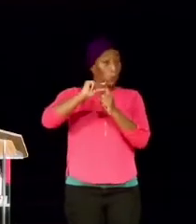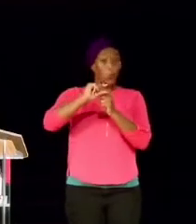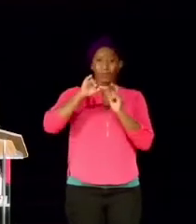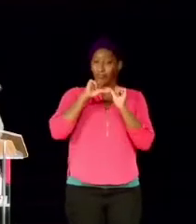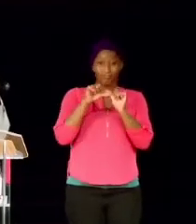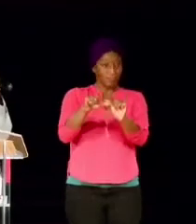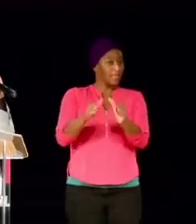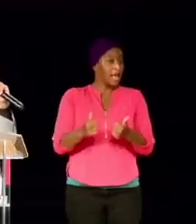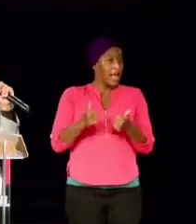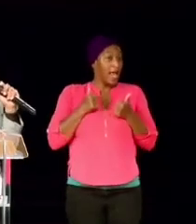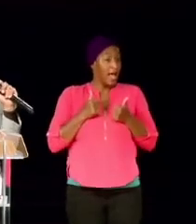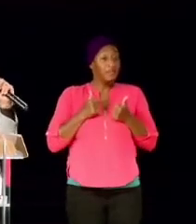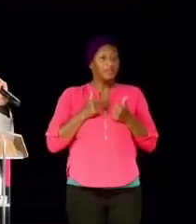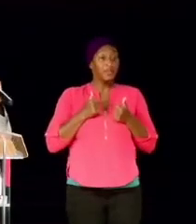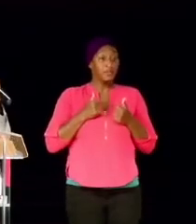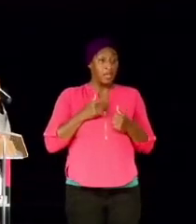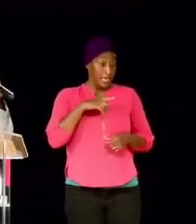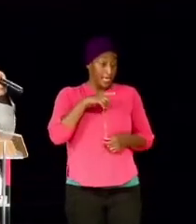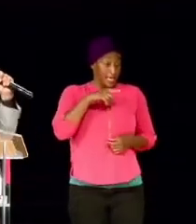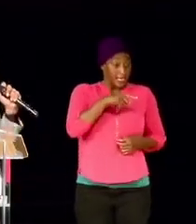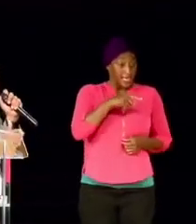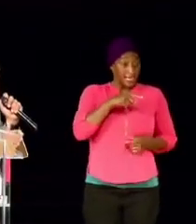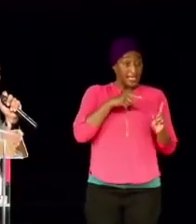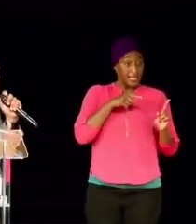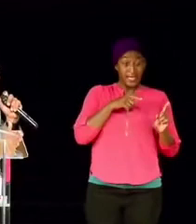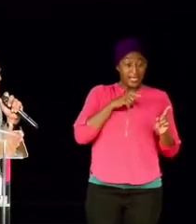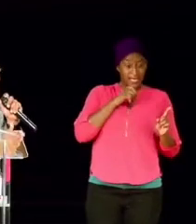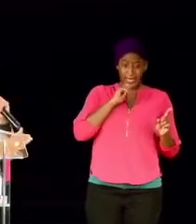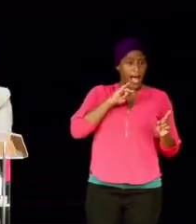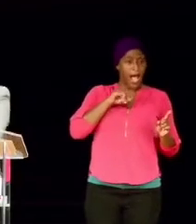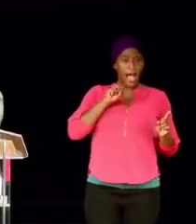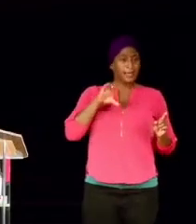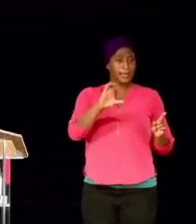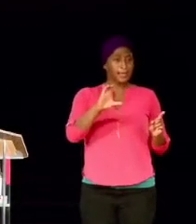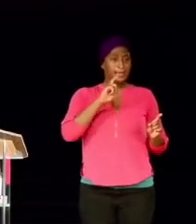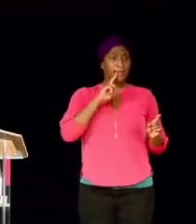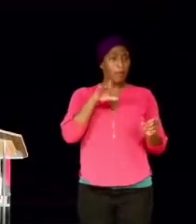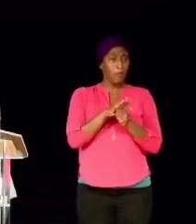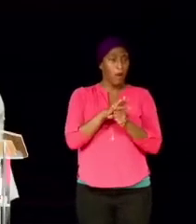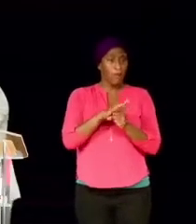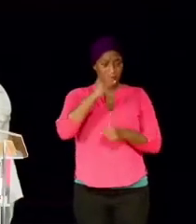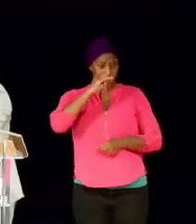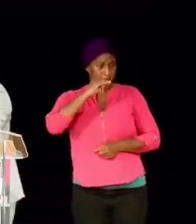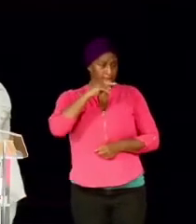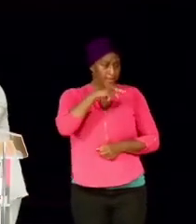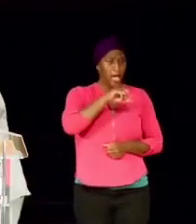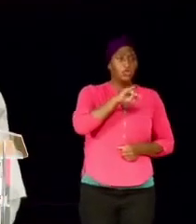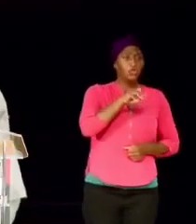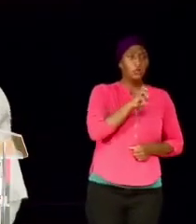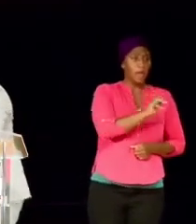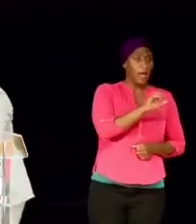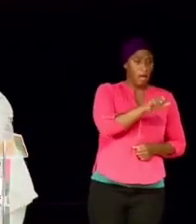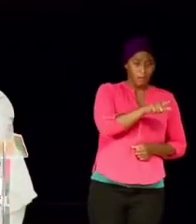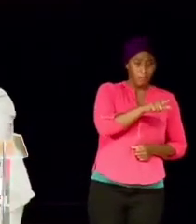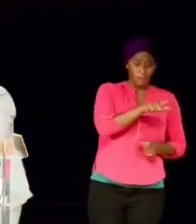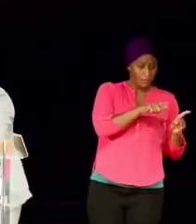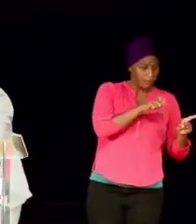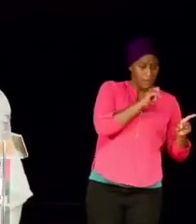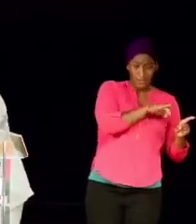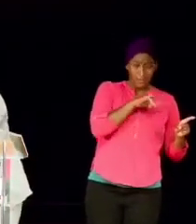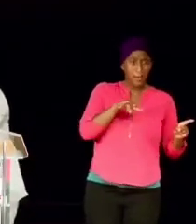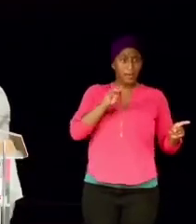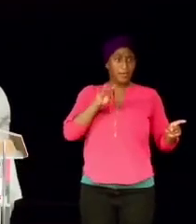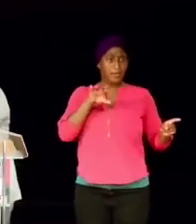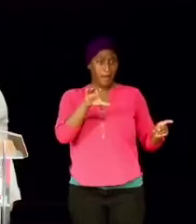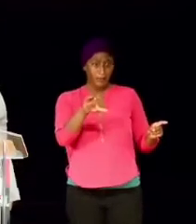is not Isaac, and Isaac is not Ishmael, and Abraham knows it.